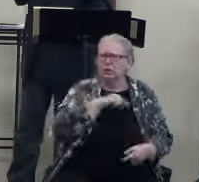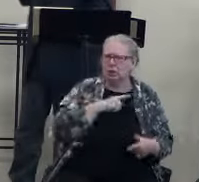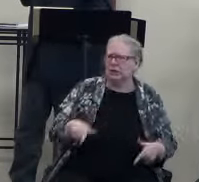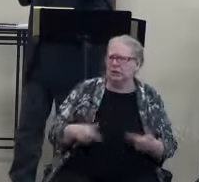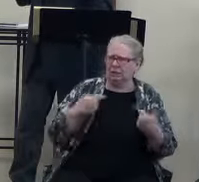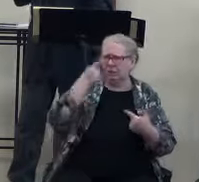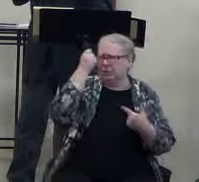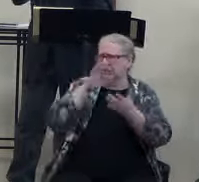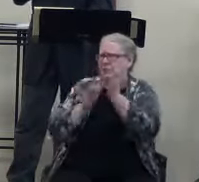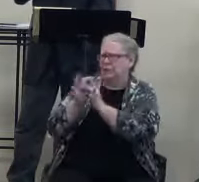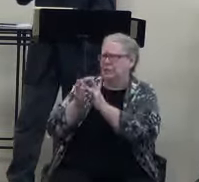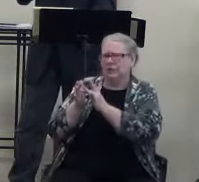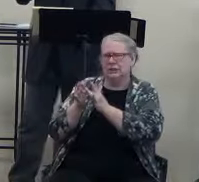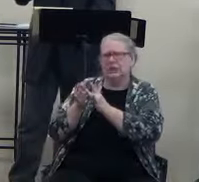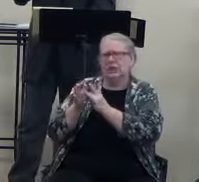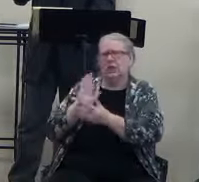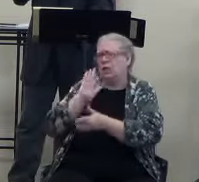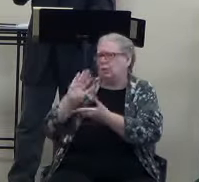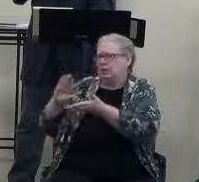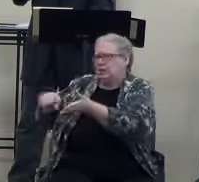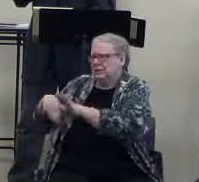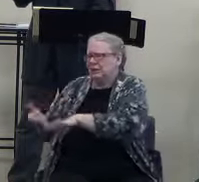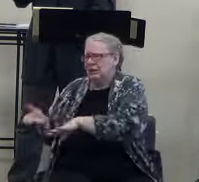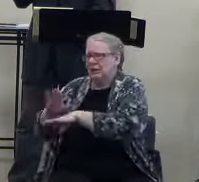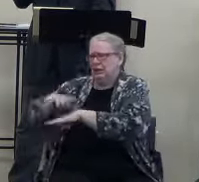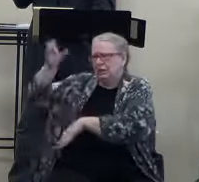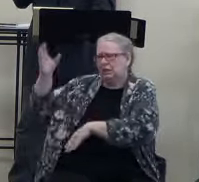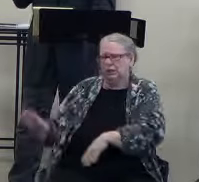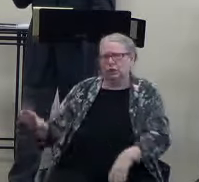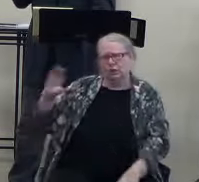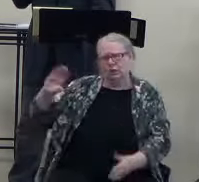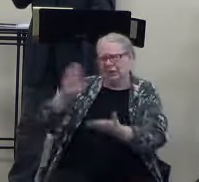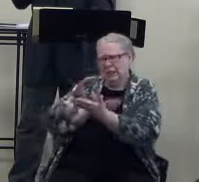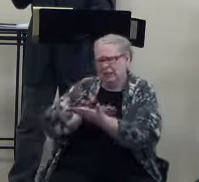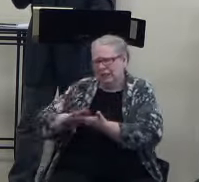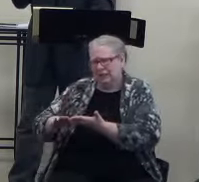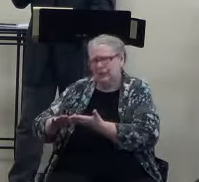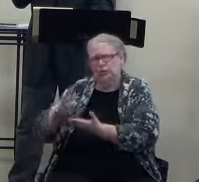to die on that cross and shed his blood to cleanse us white as snow.